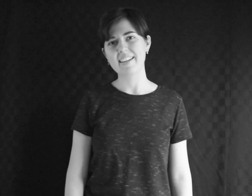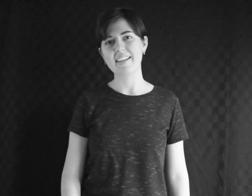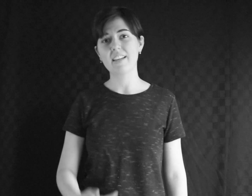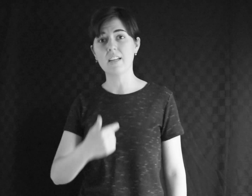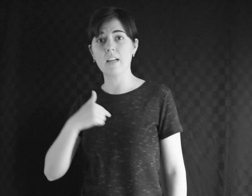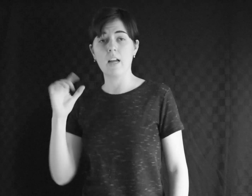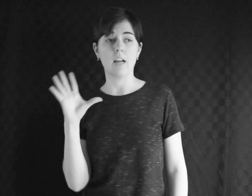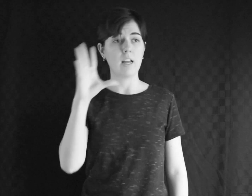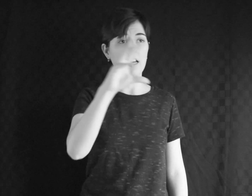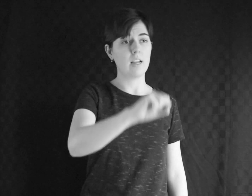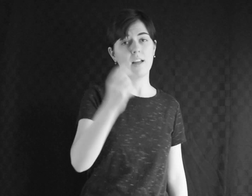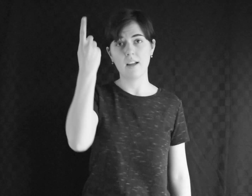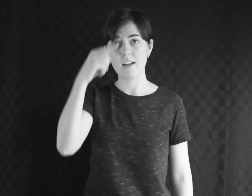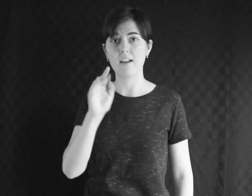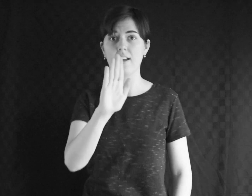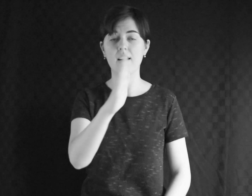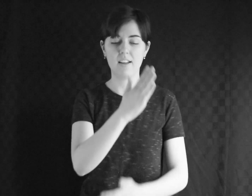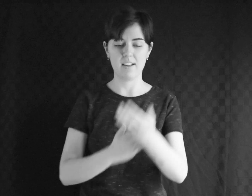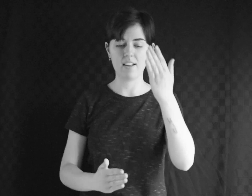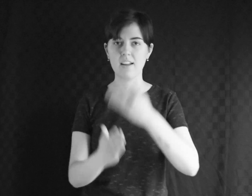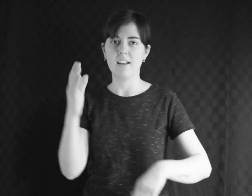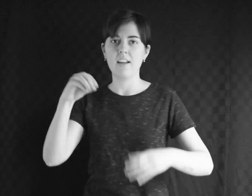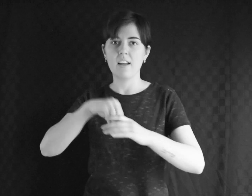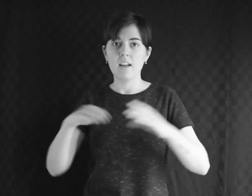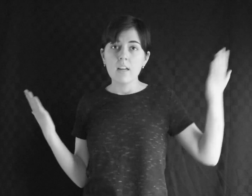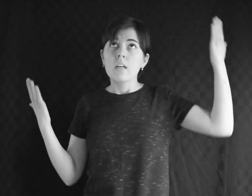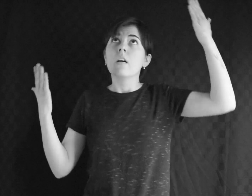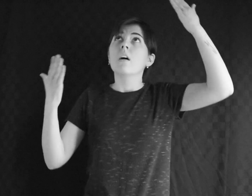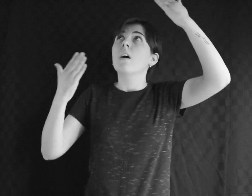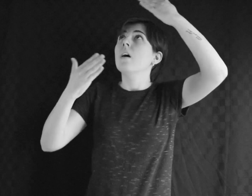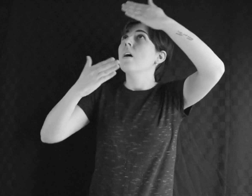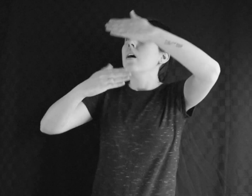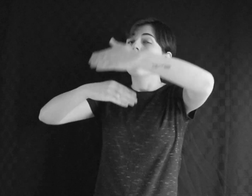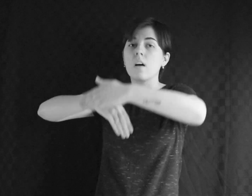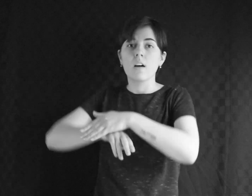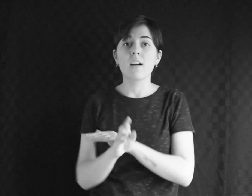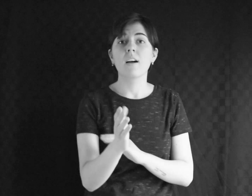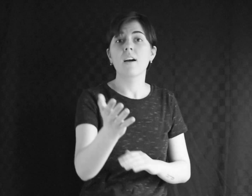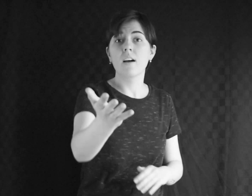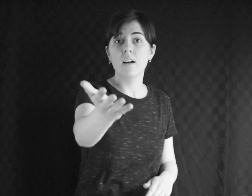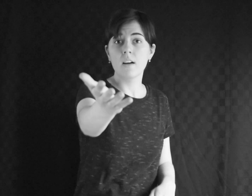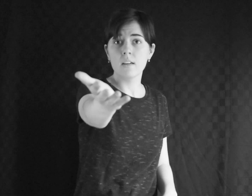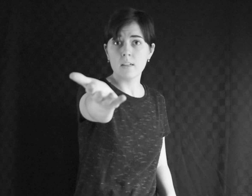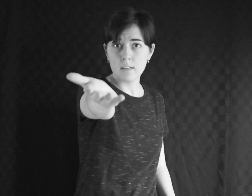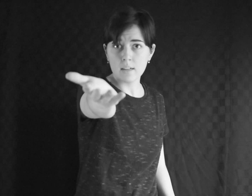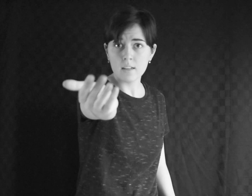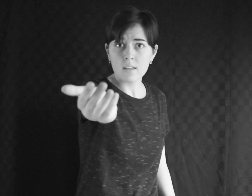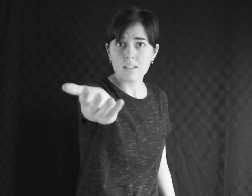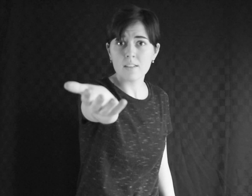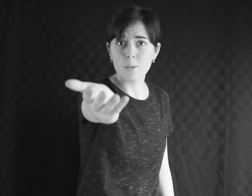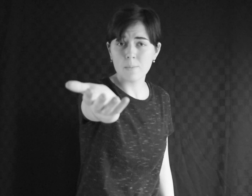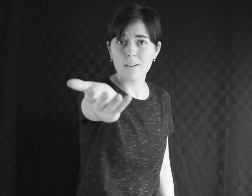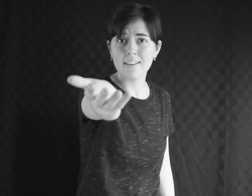I'll reach my hands out in the dark Can't wait for us to